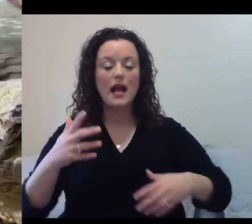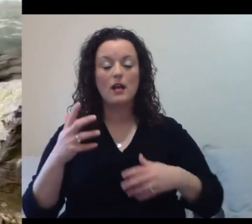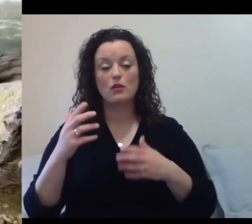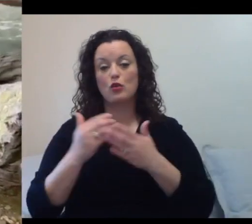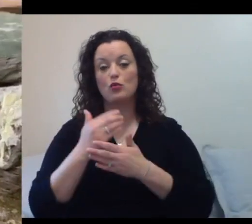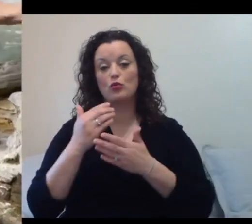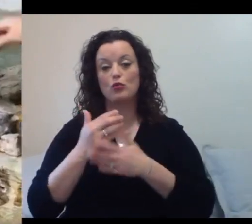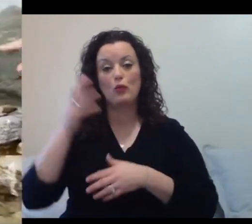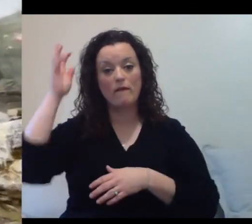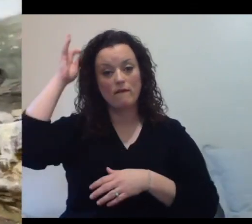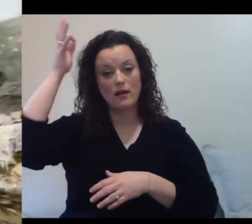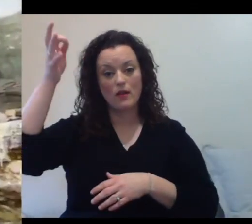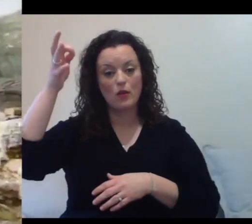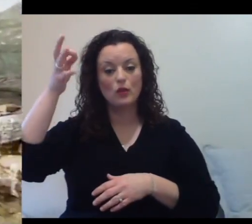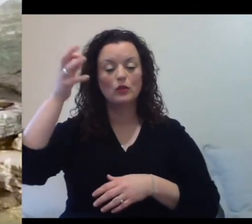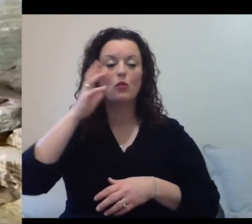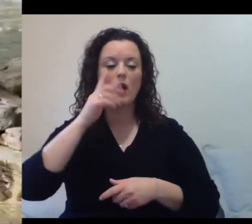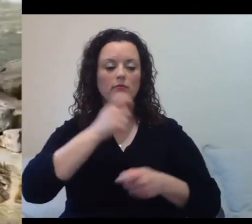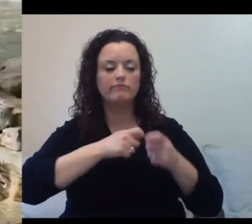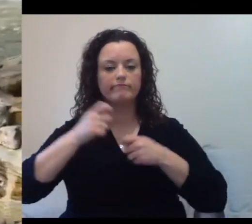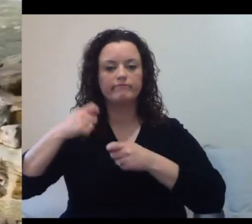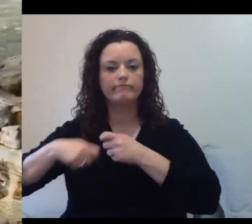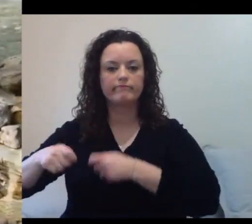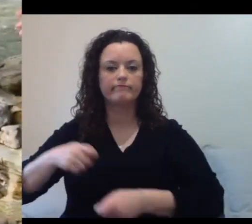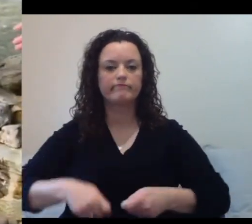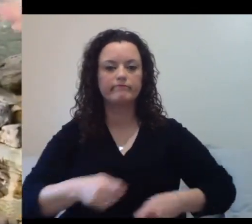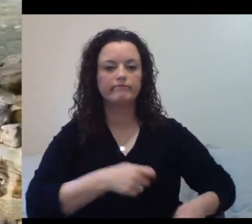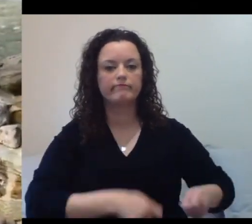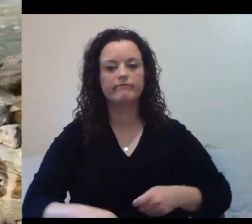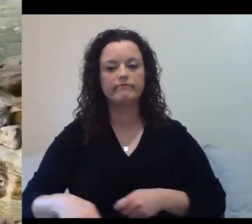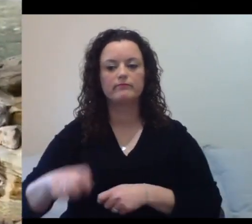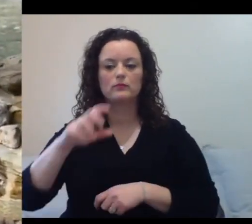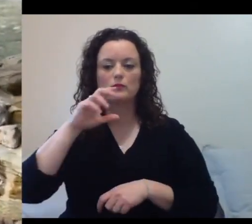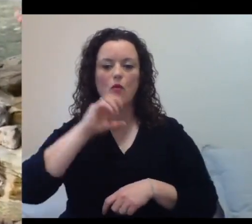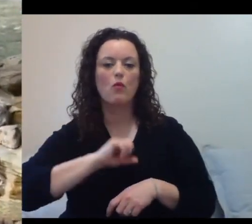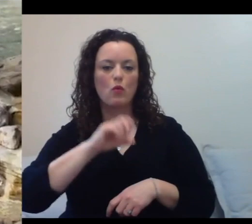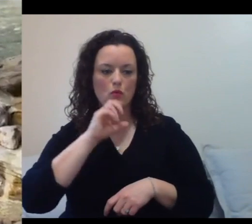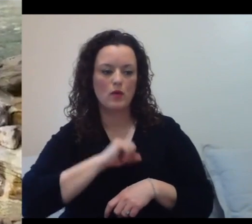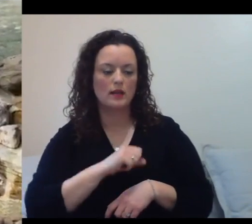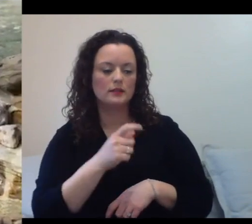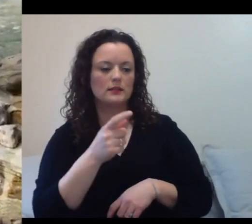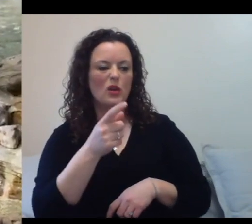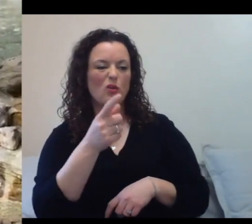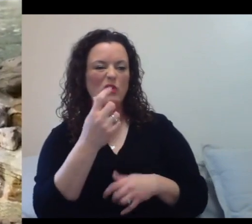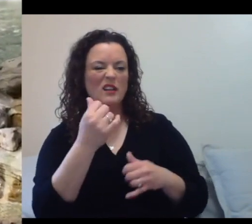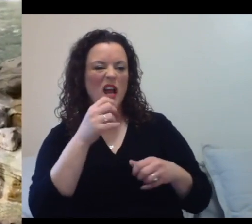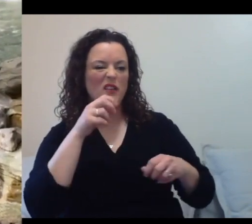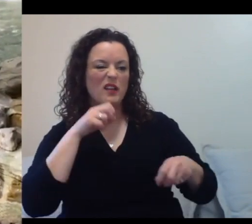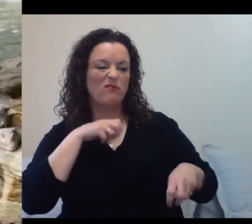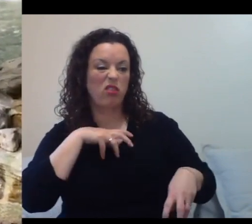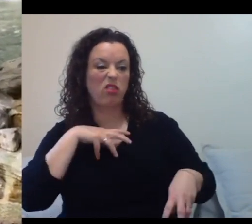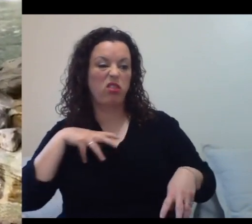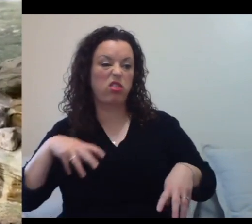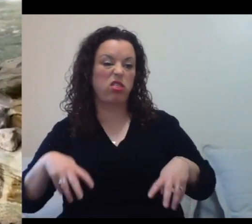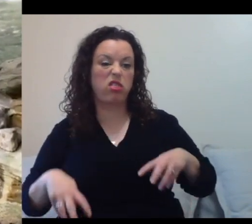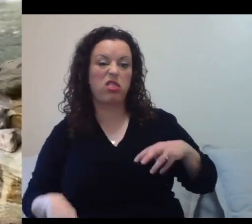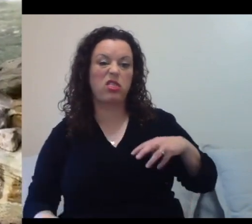far side, giving them that shaggy-looking appearance. So those are all the old feathers. They're basically falling out. And the new feather comes in underneath it.